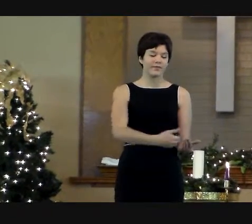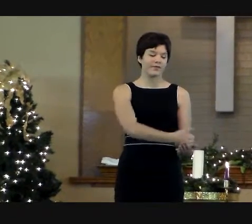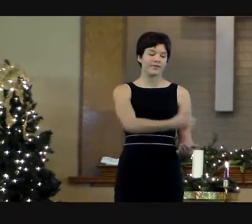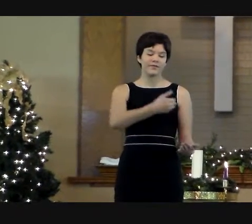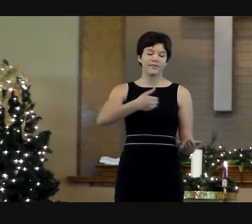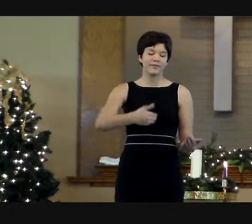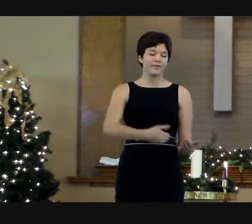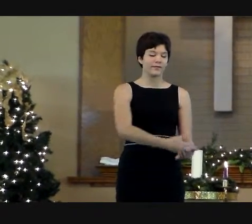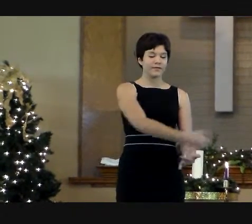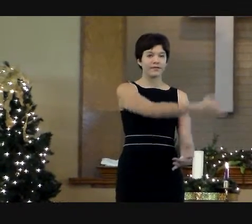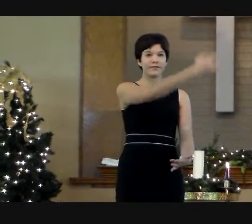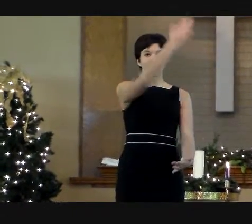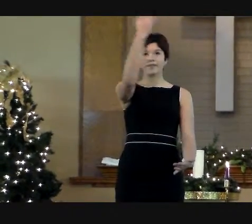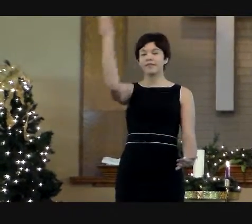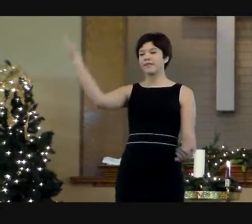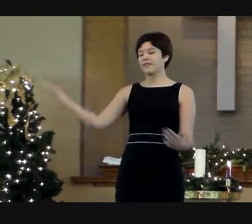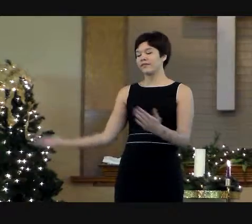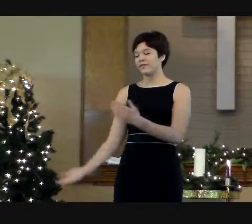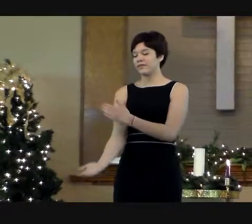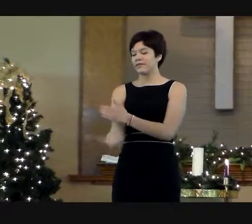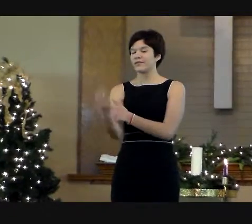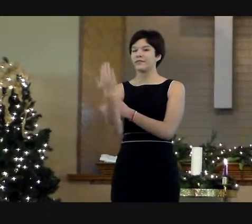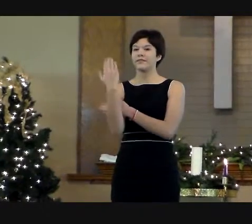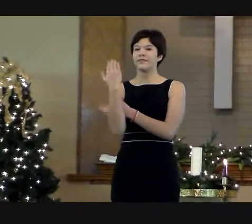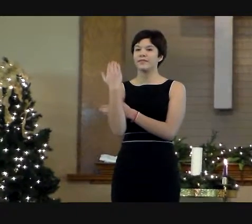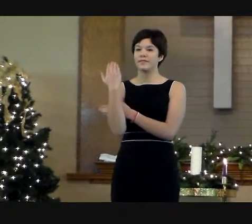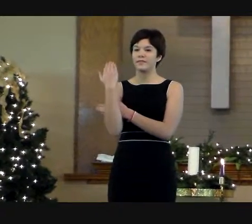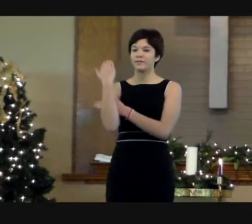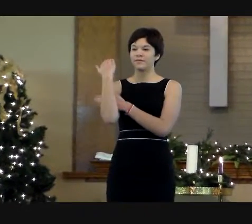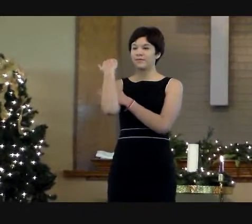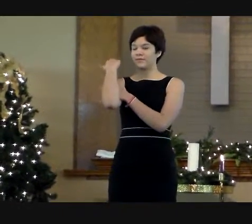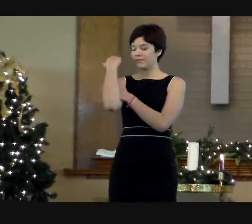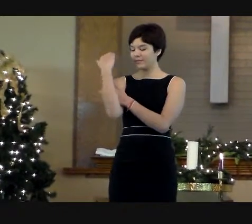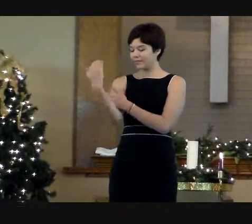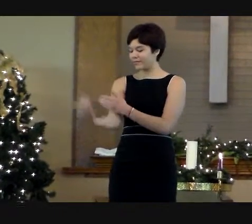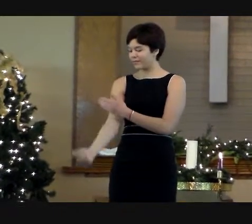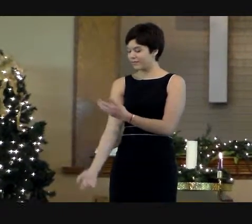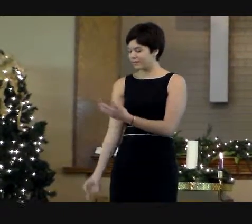a new and glorious home. Fall